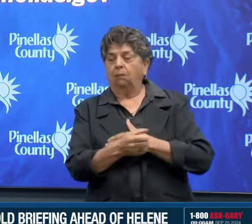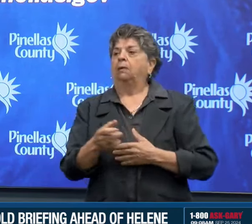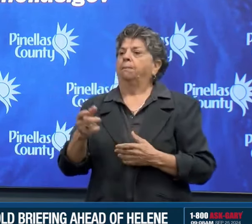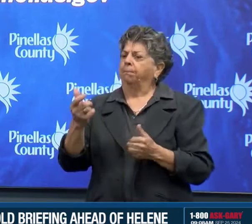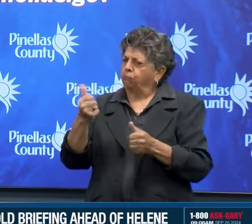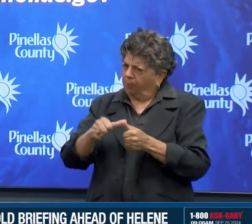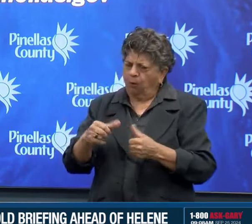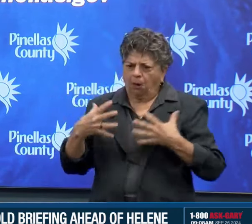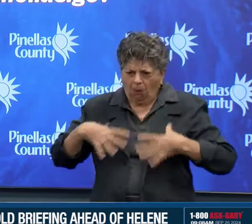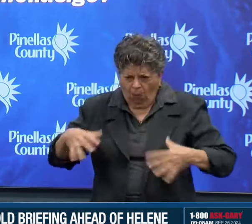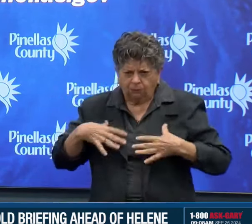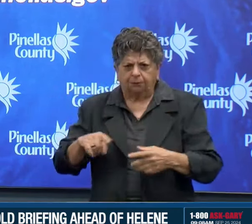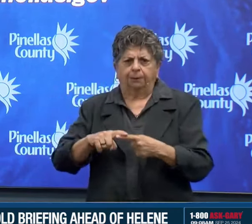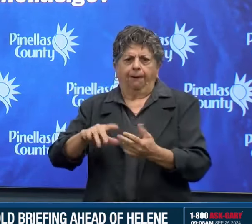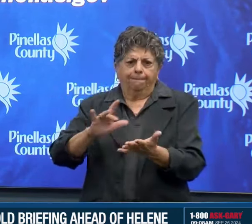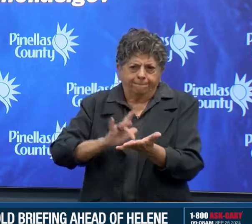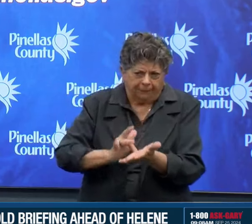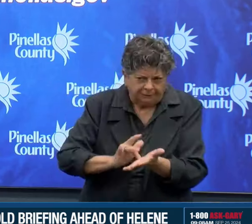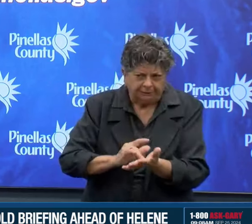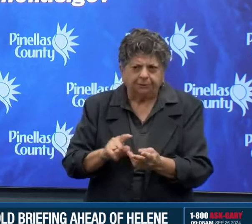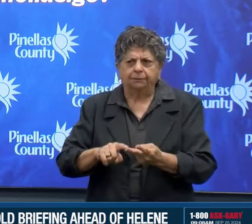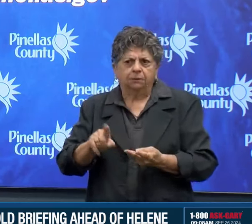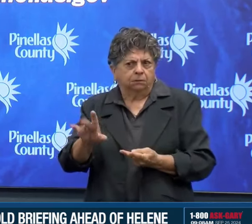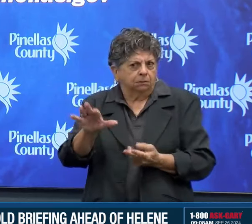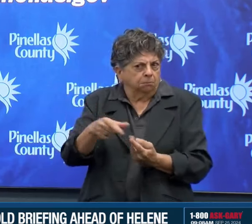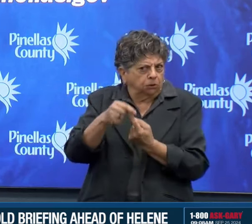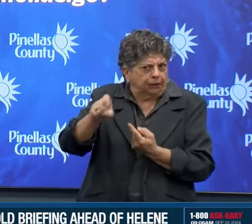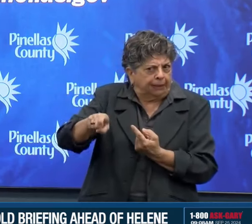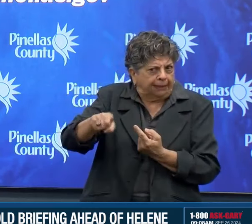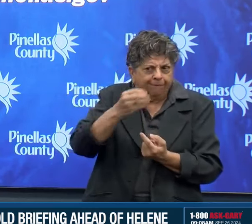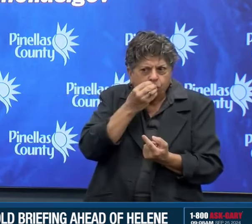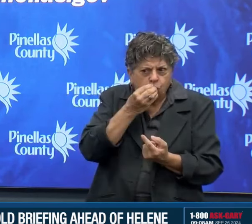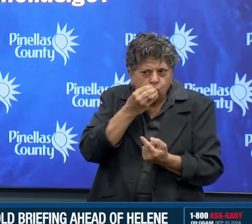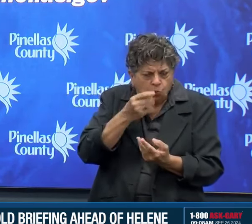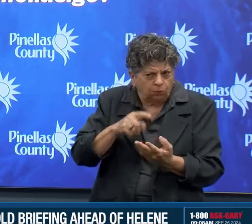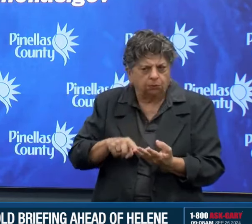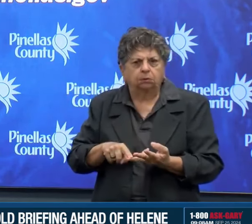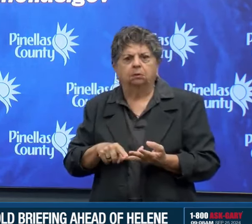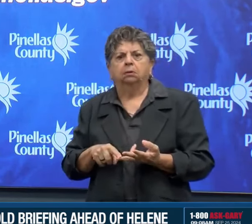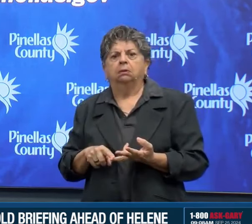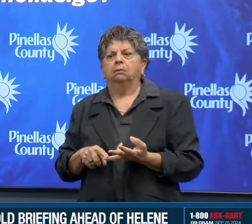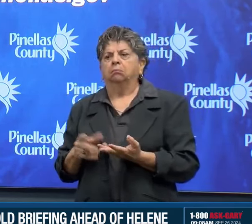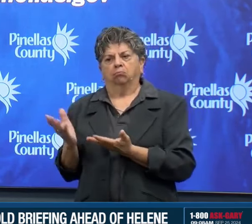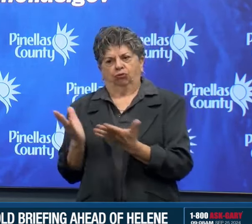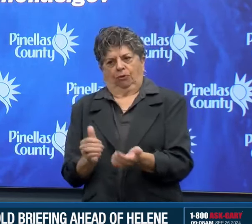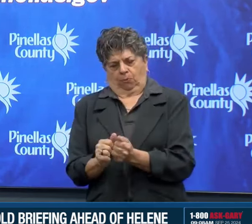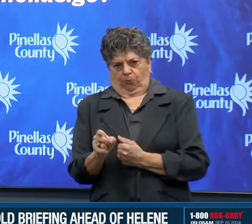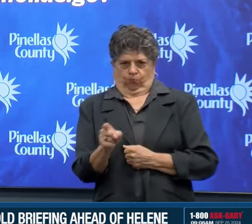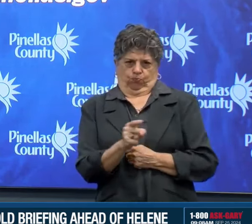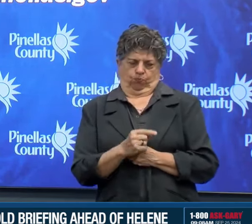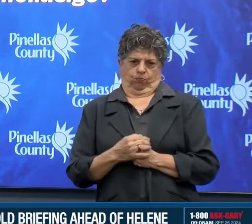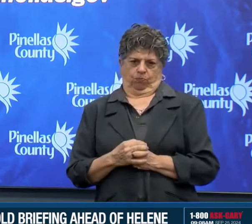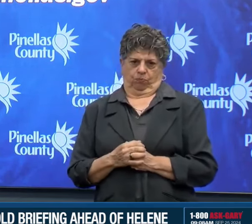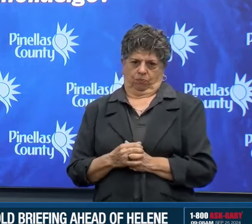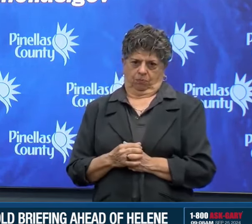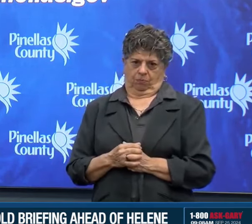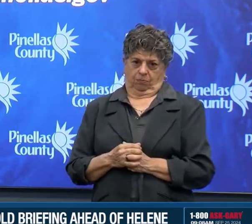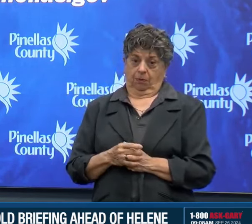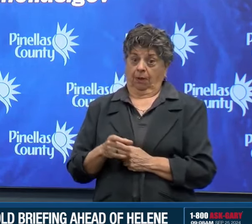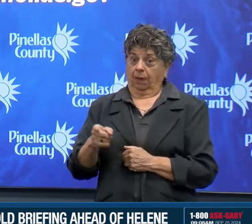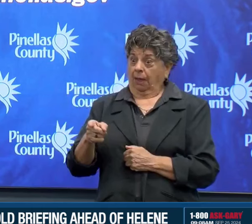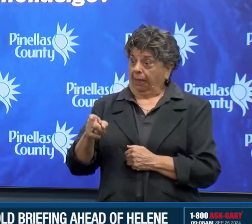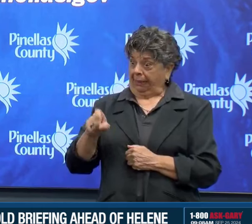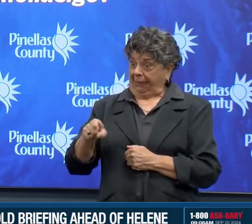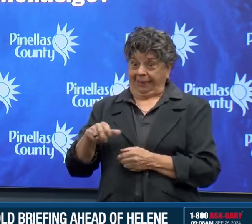that with you as well. For the PSTA rides, you can take your pet on those